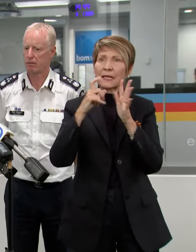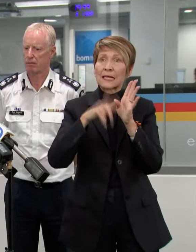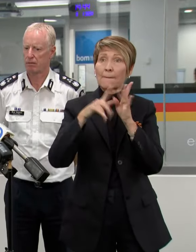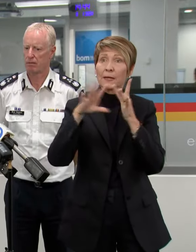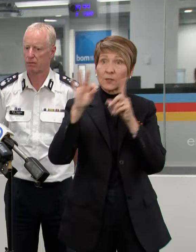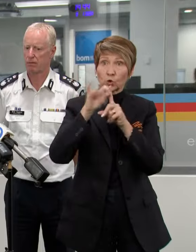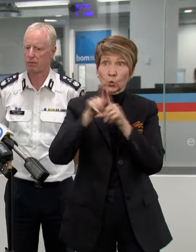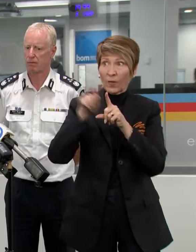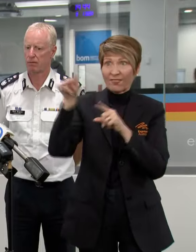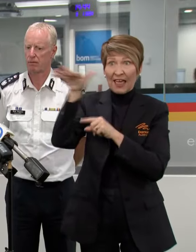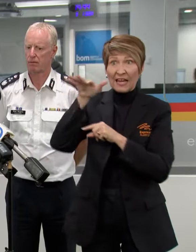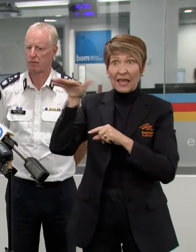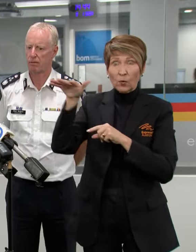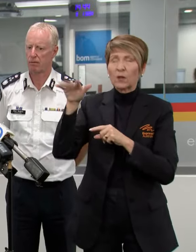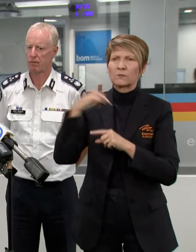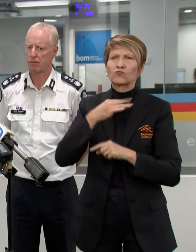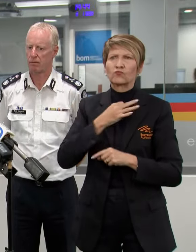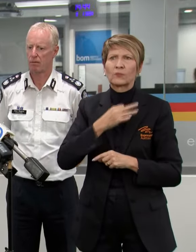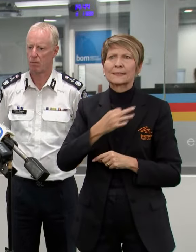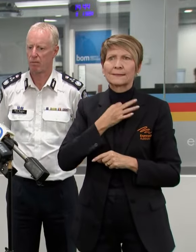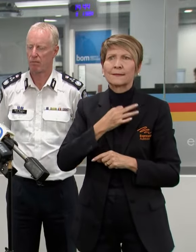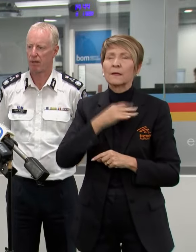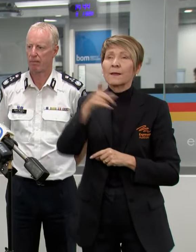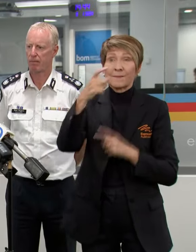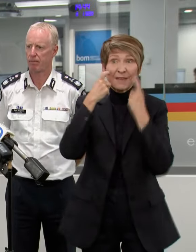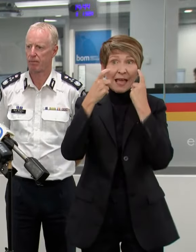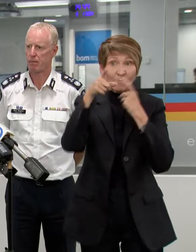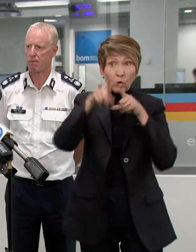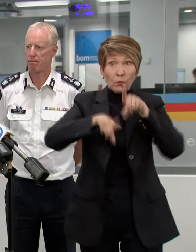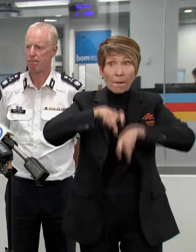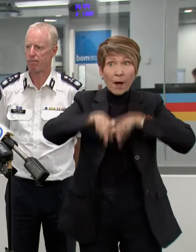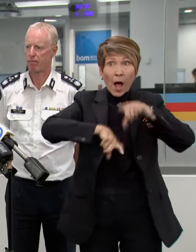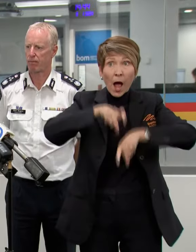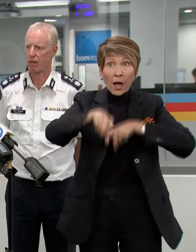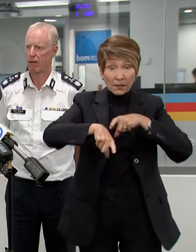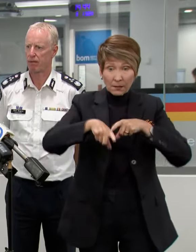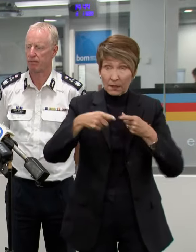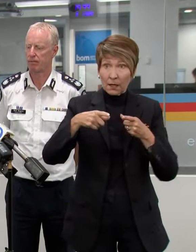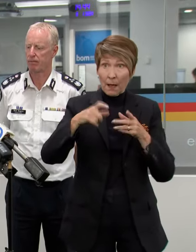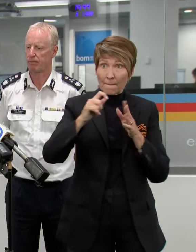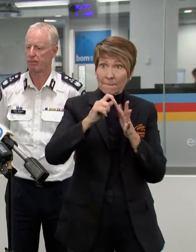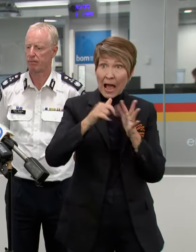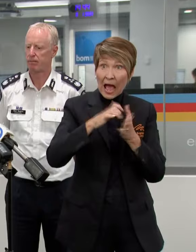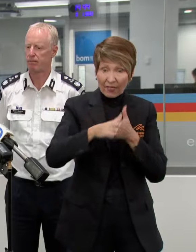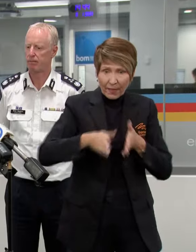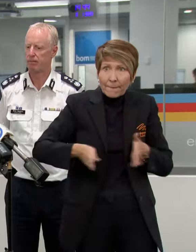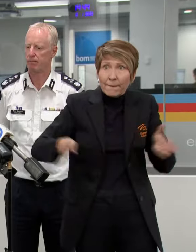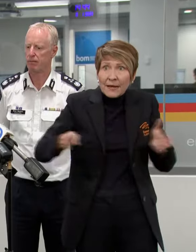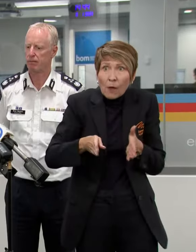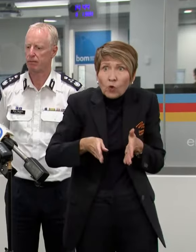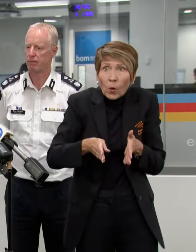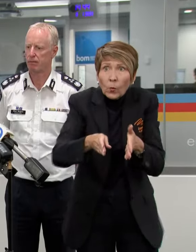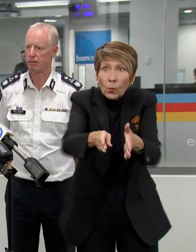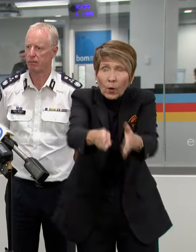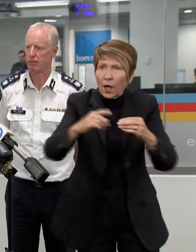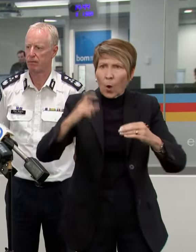please take heed of the warnings. Stay away from the bike paths and walking parks over these next couple of days.